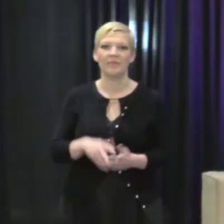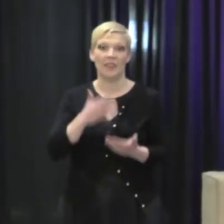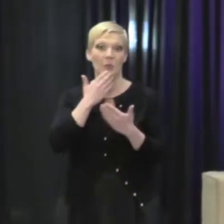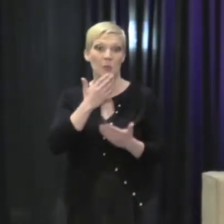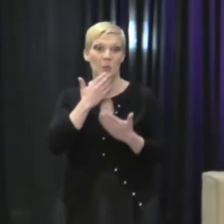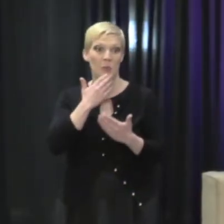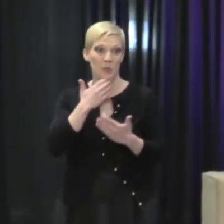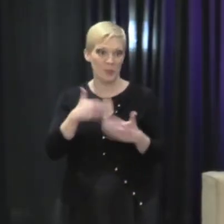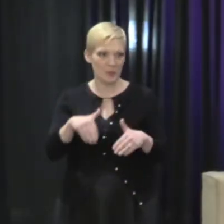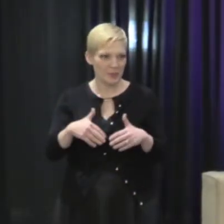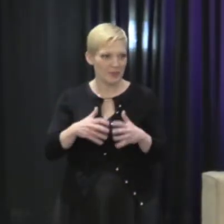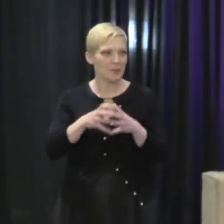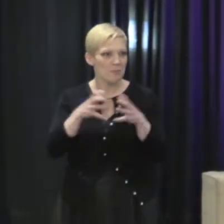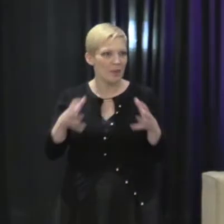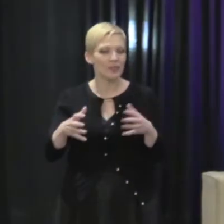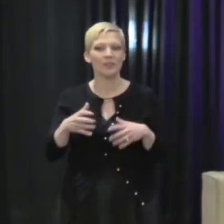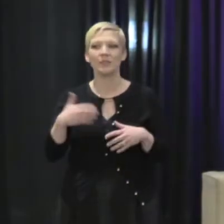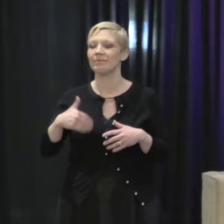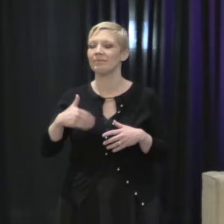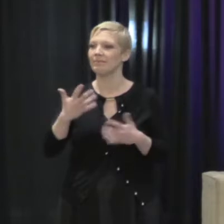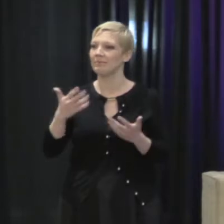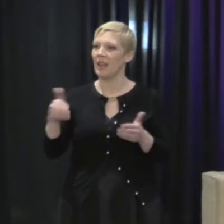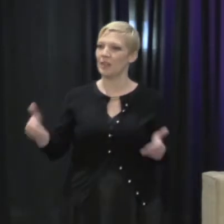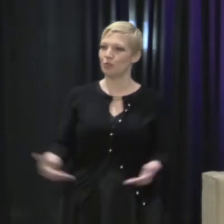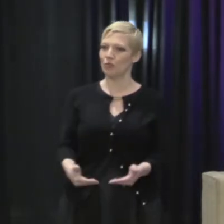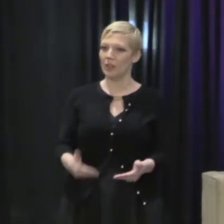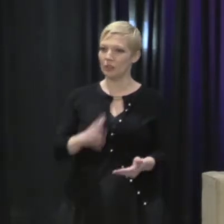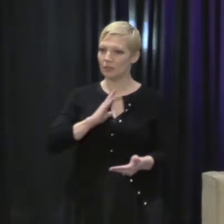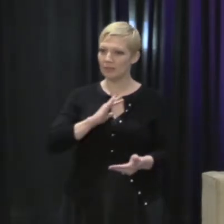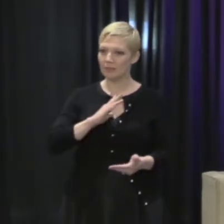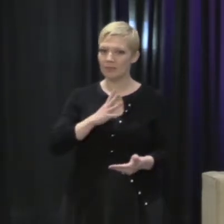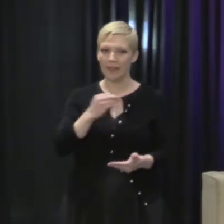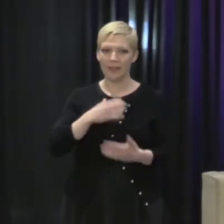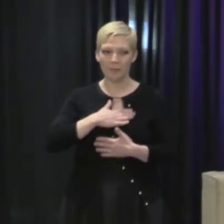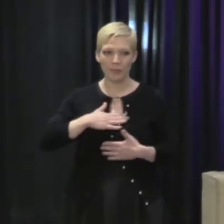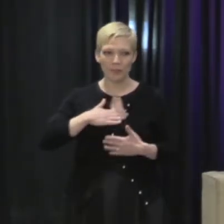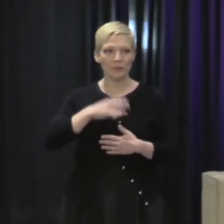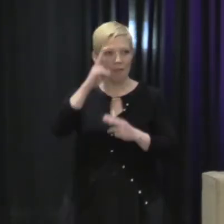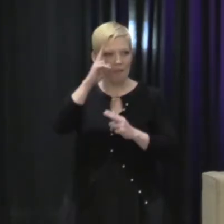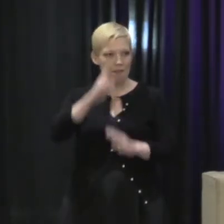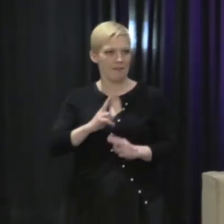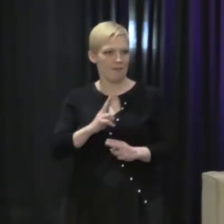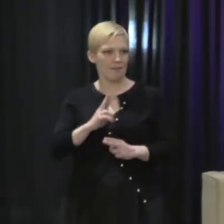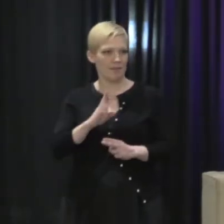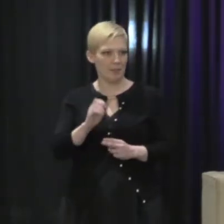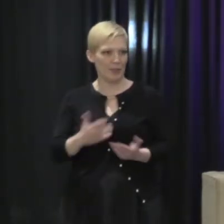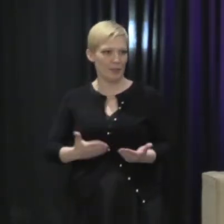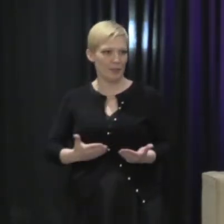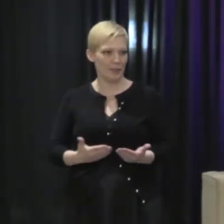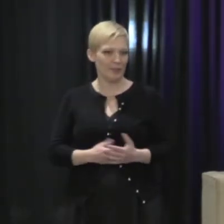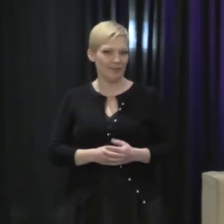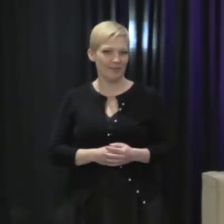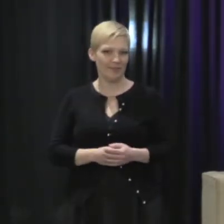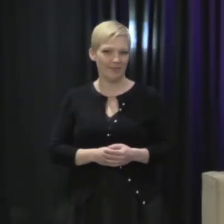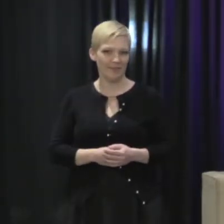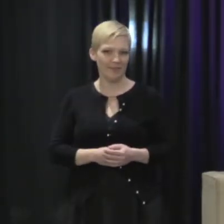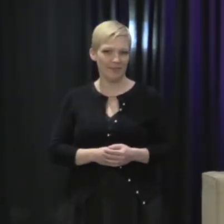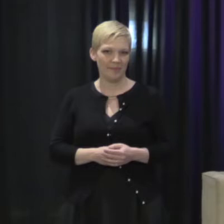Ricky. What an introduction and what a pleasure and honor to be here. I'm going to put your notes right here.